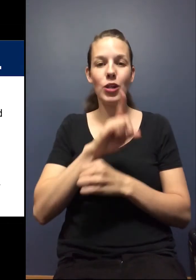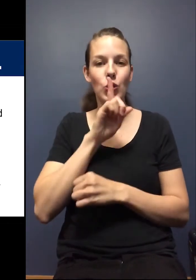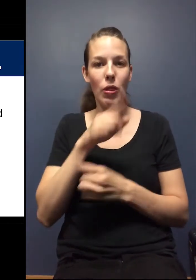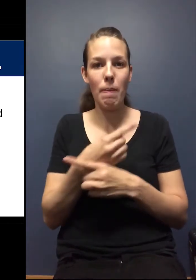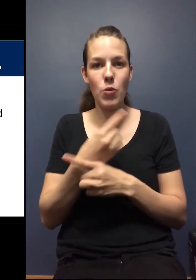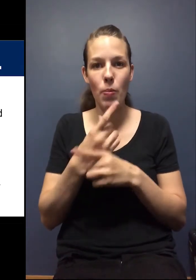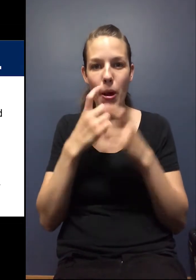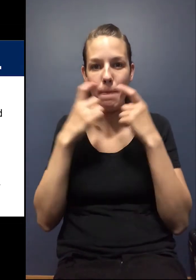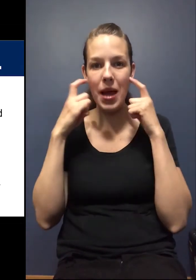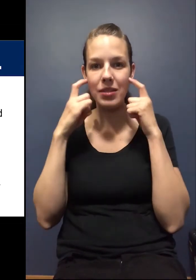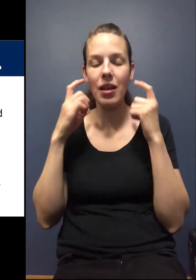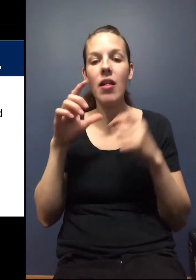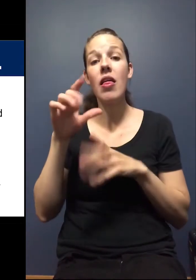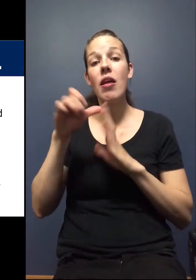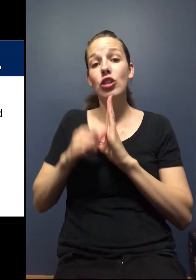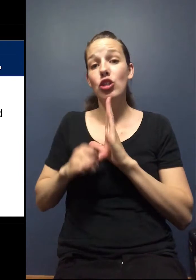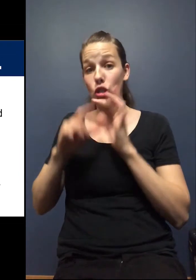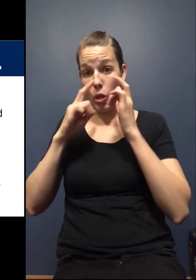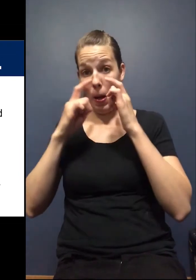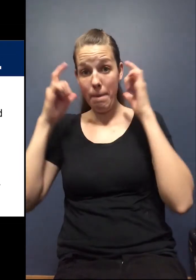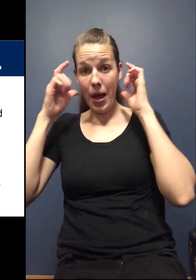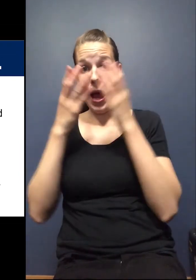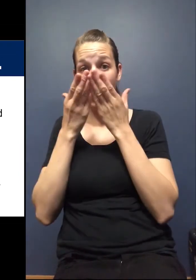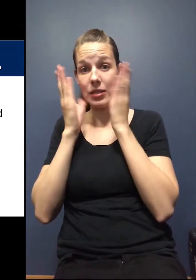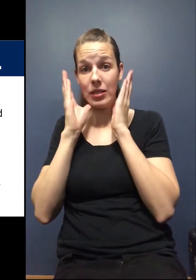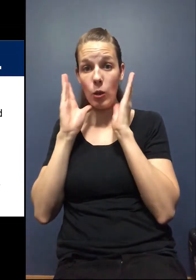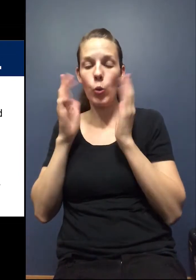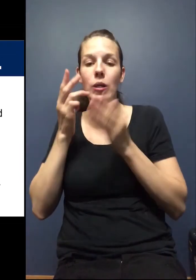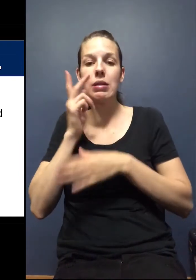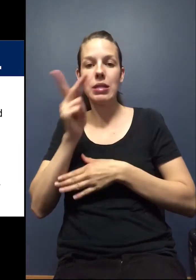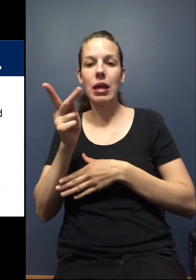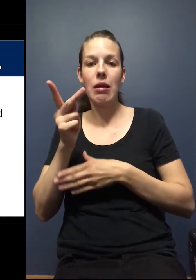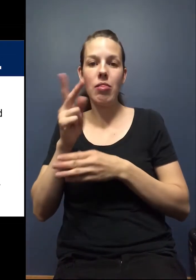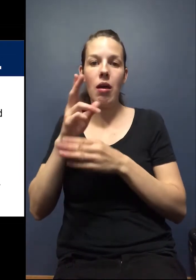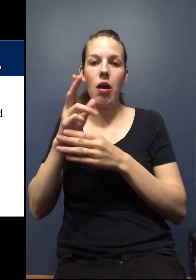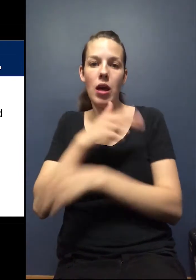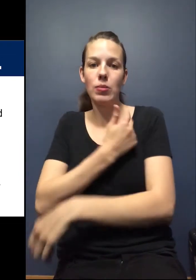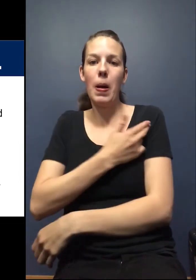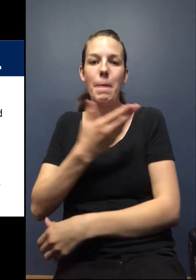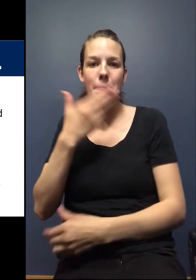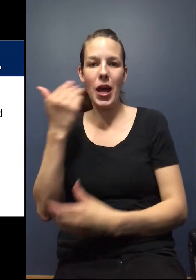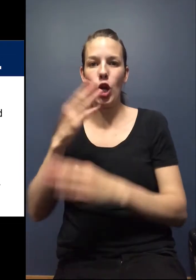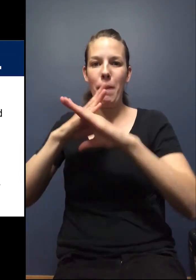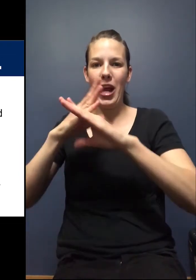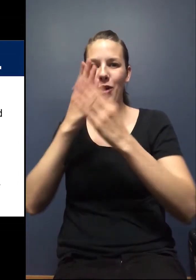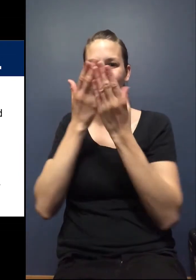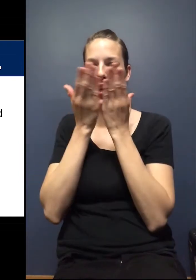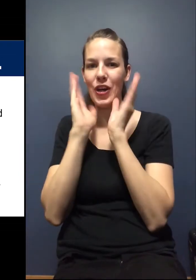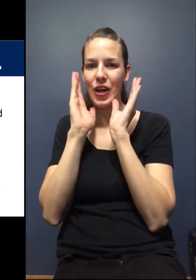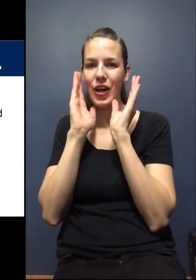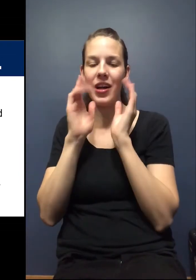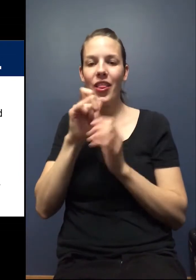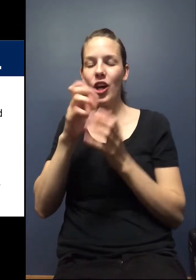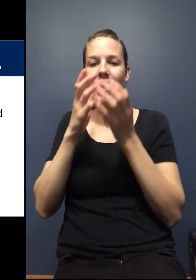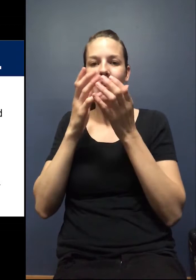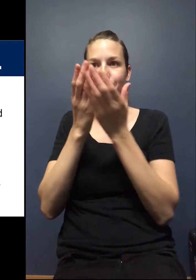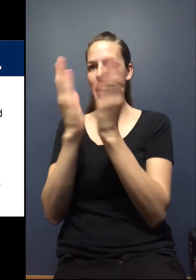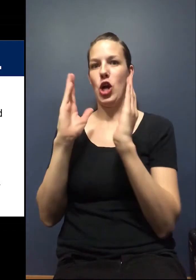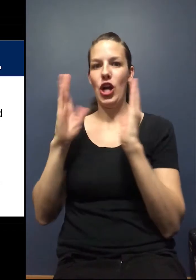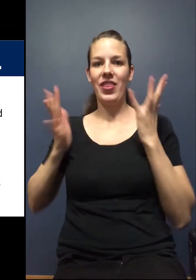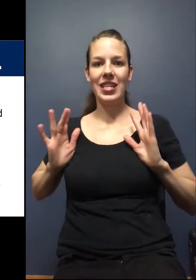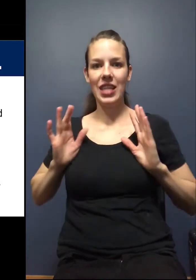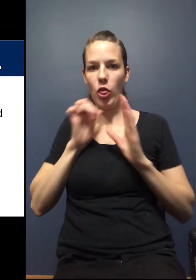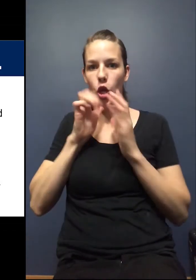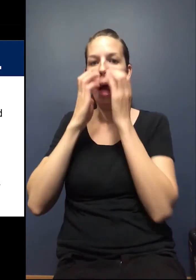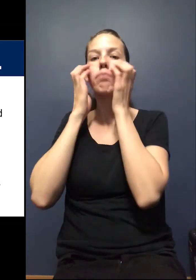of mask, the surgical masks that we see wearing the hospital have a better barrier, but they're just that they're not tight fitting. So in